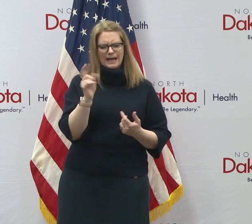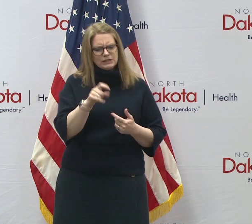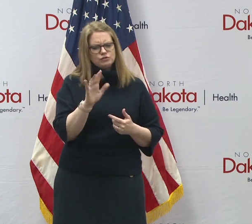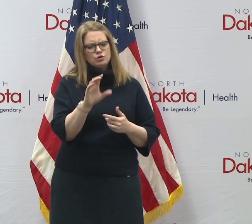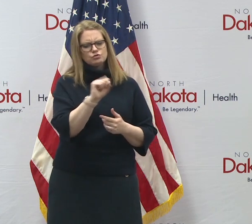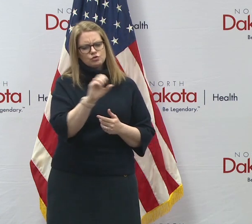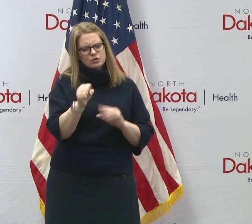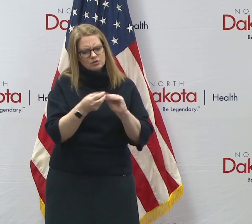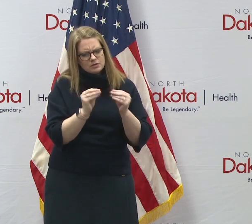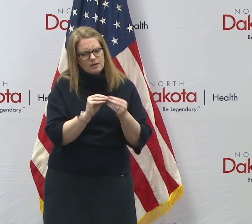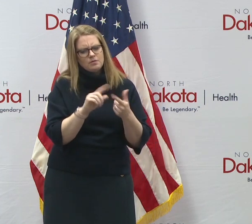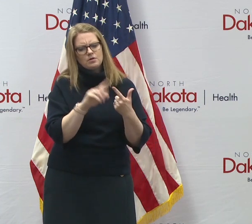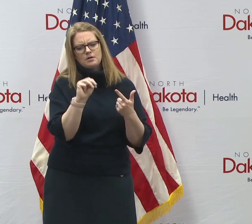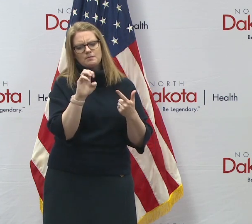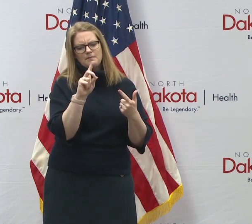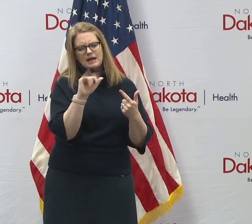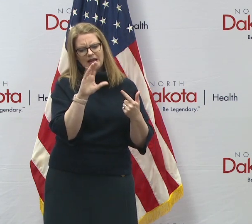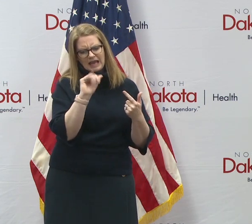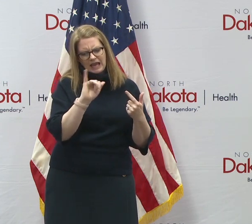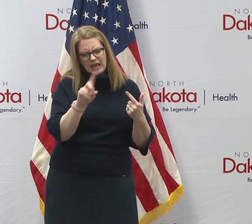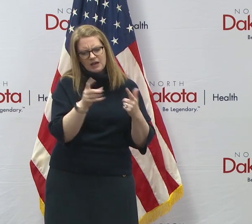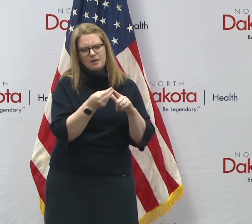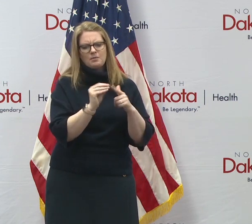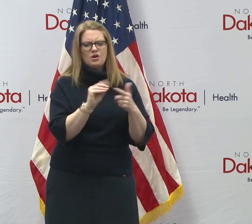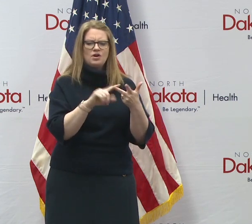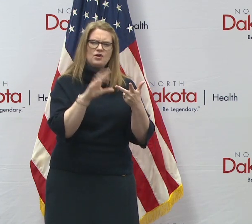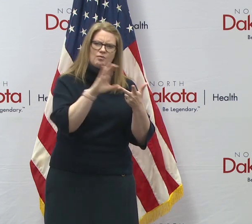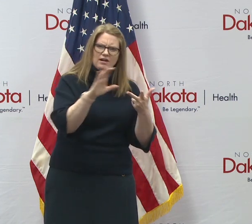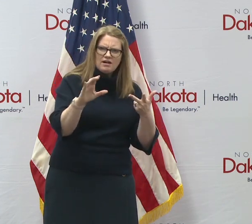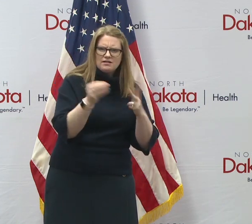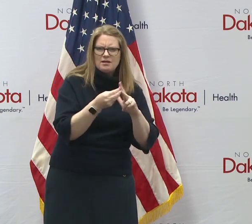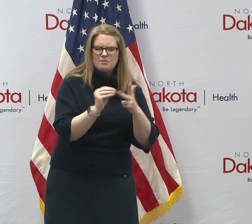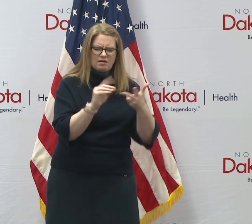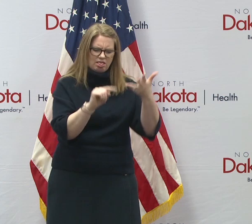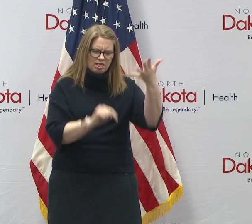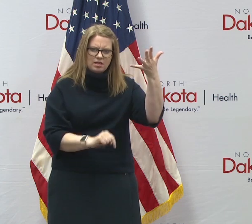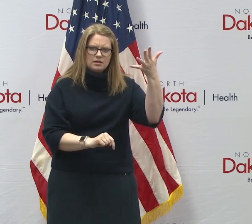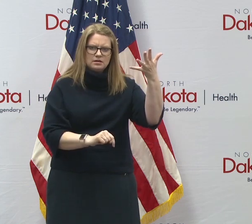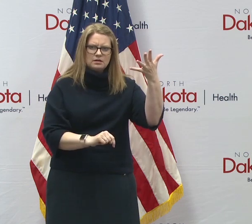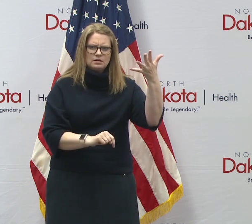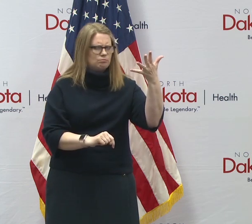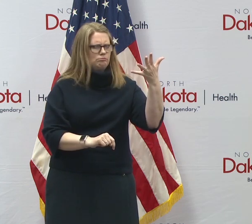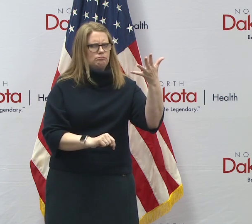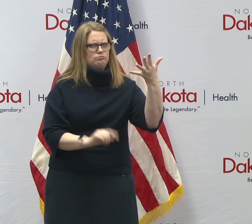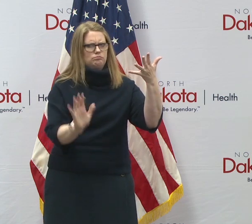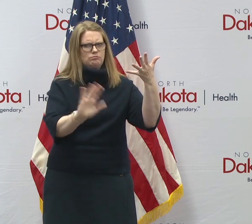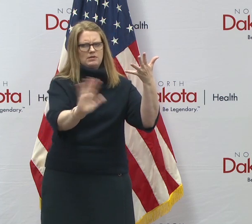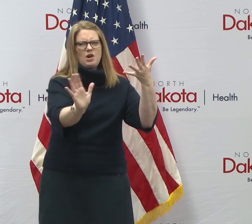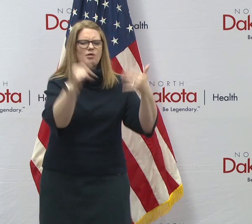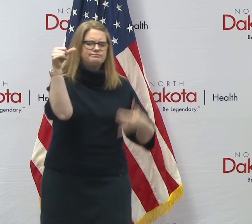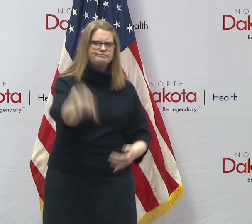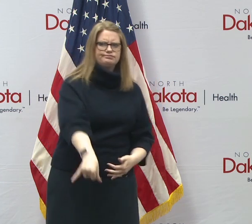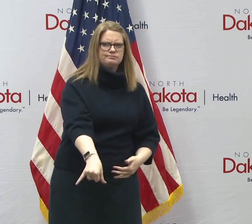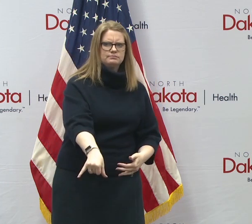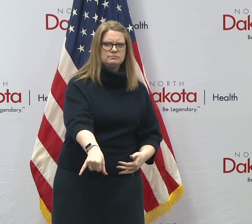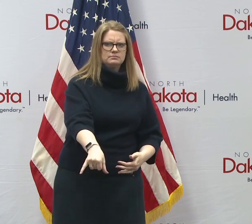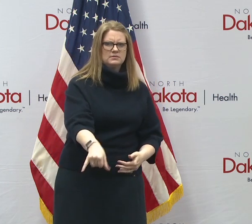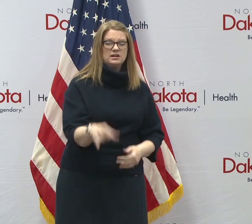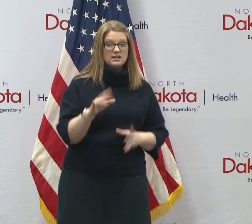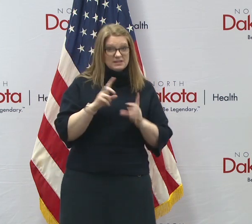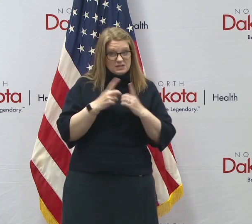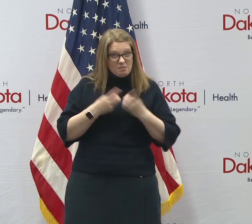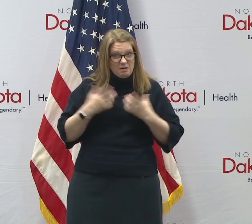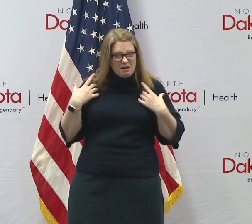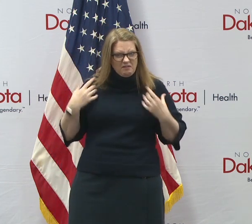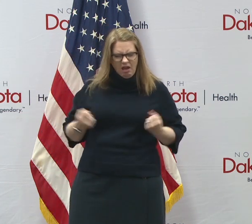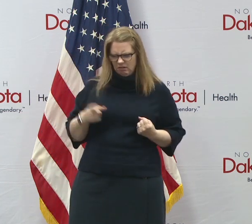social security number, your credit card information. Uh, there's not a chance in the world with our department of health, uh, as busy